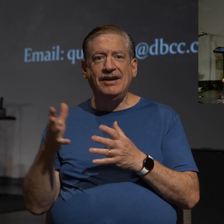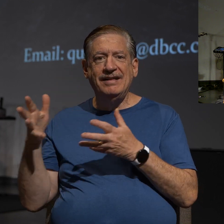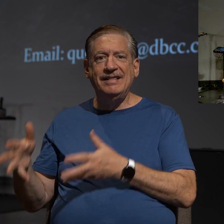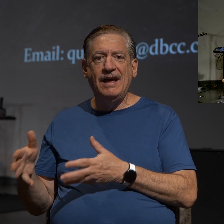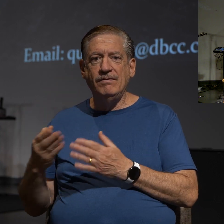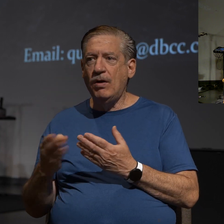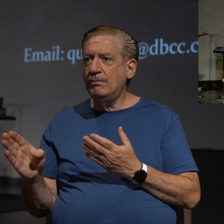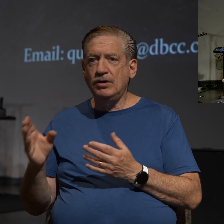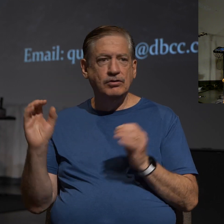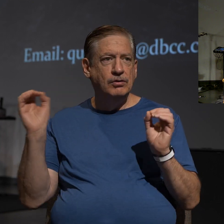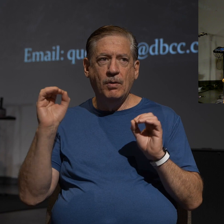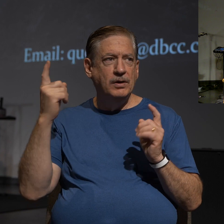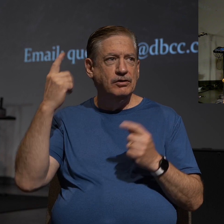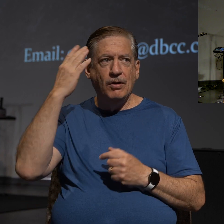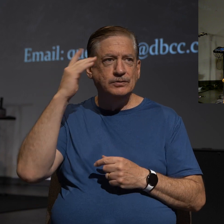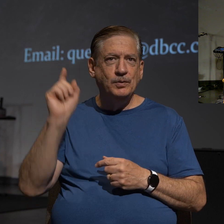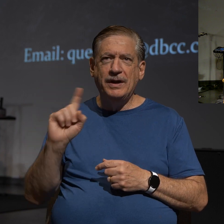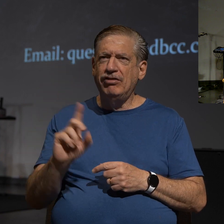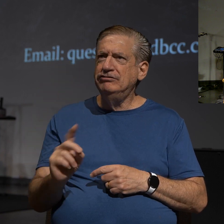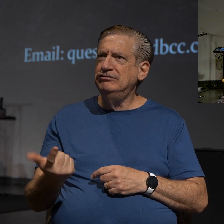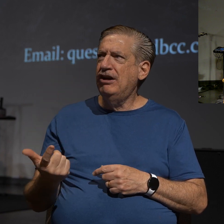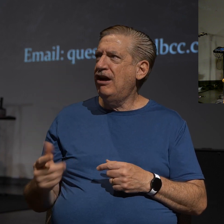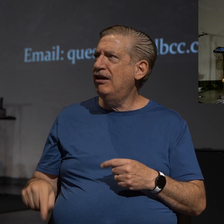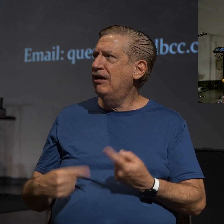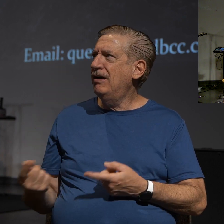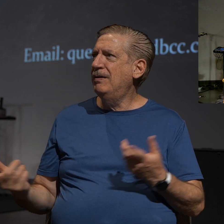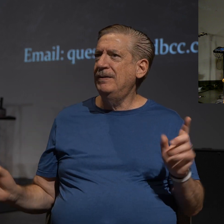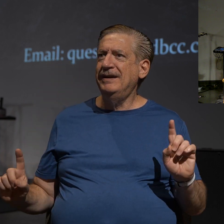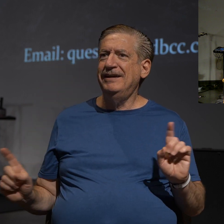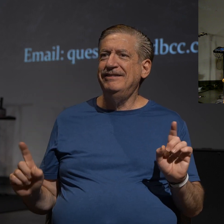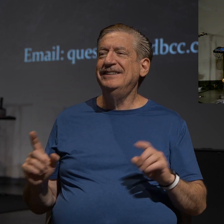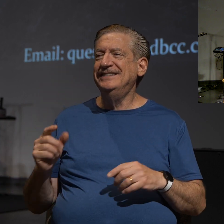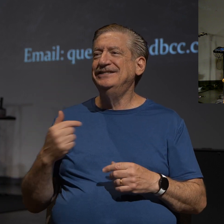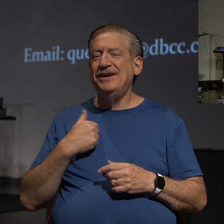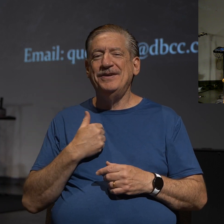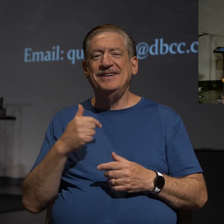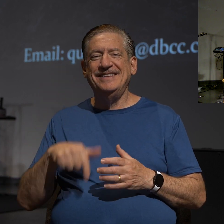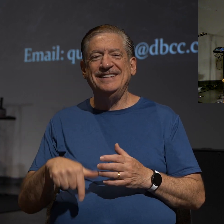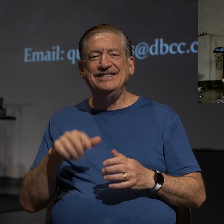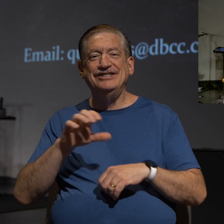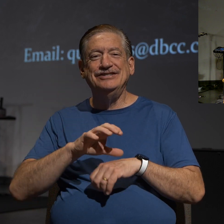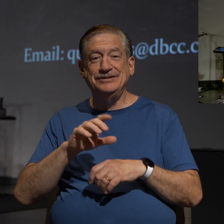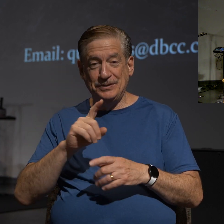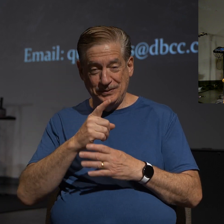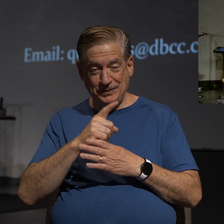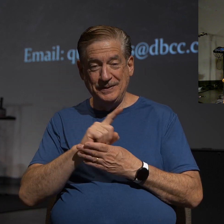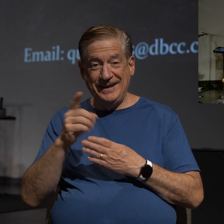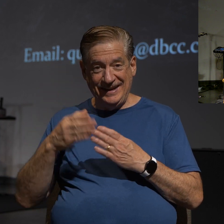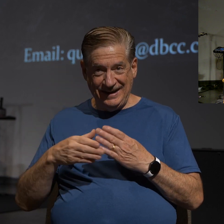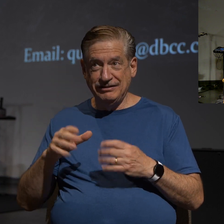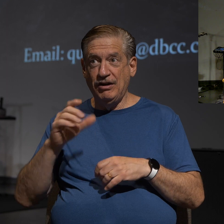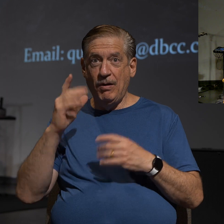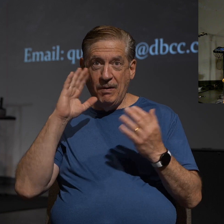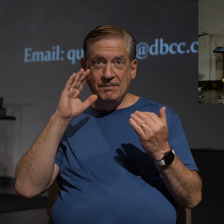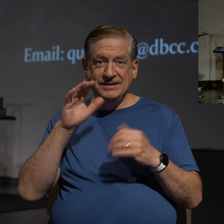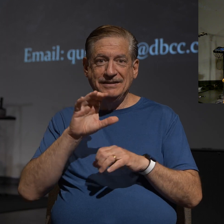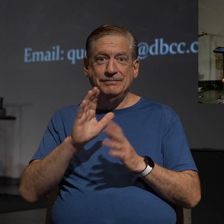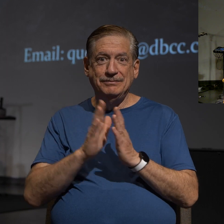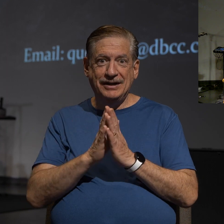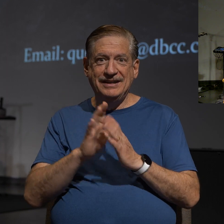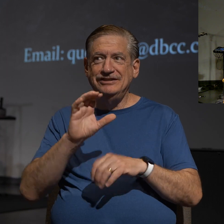No one knows where the dog is. And so, be in prayer this weekend that the church is still standing by the time we're done